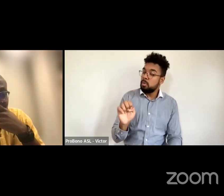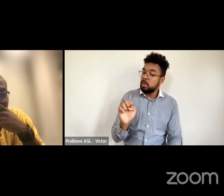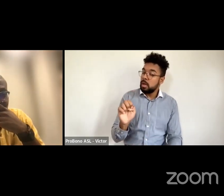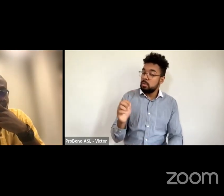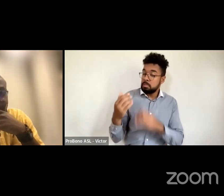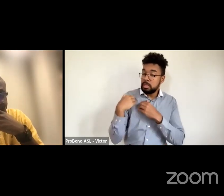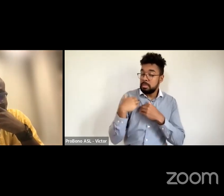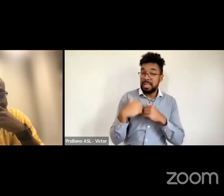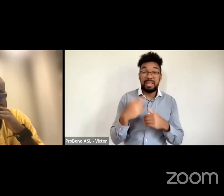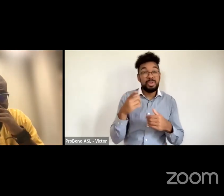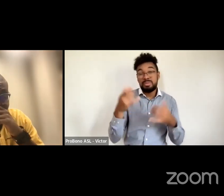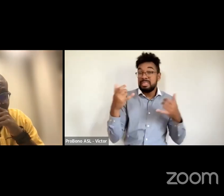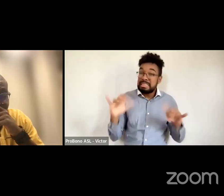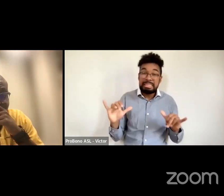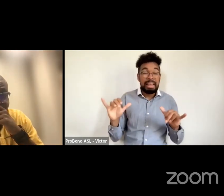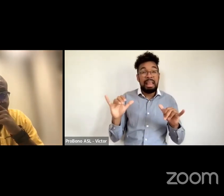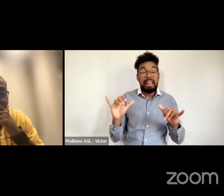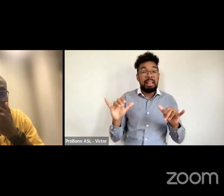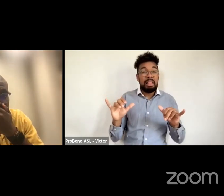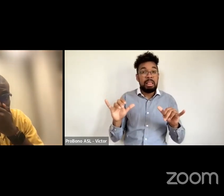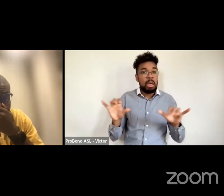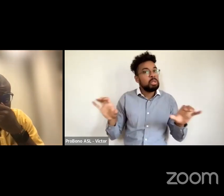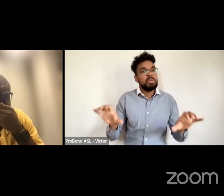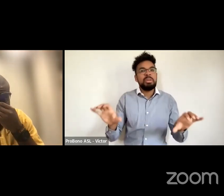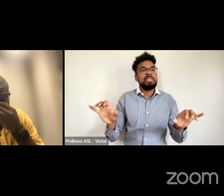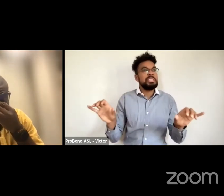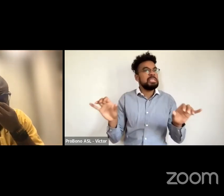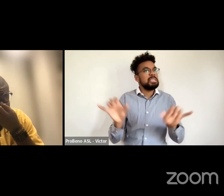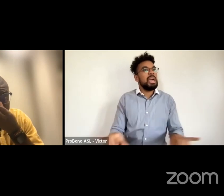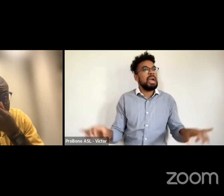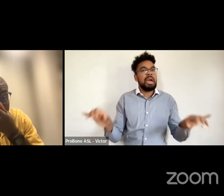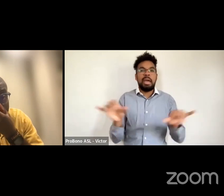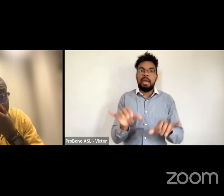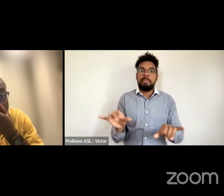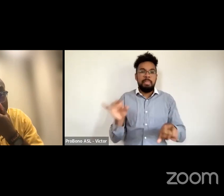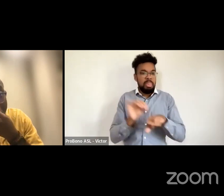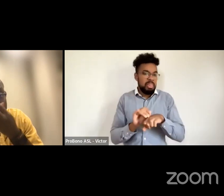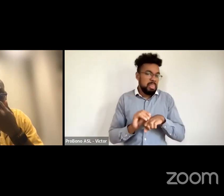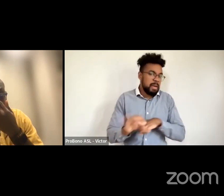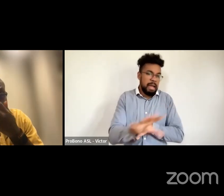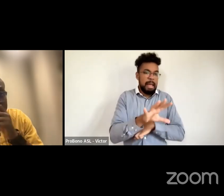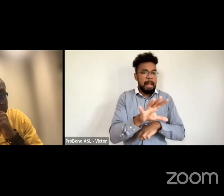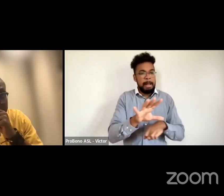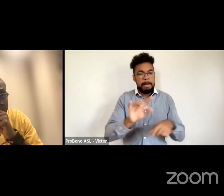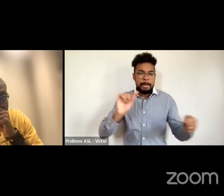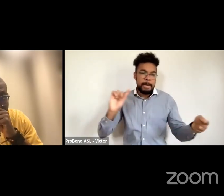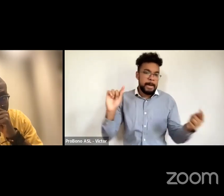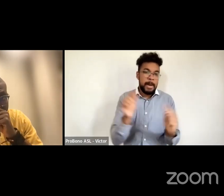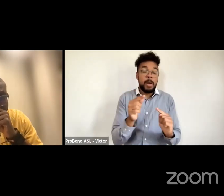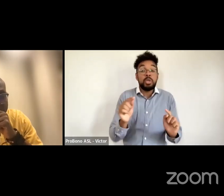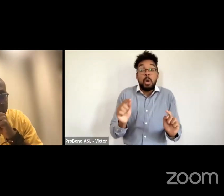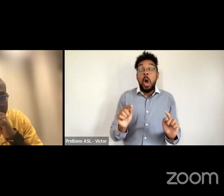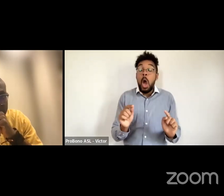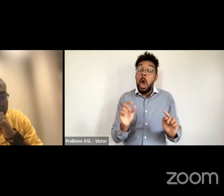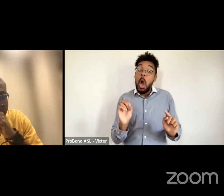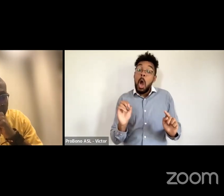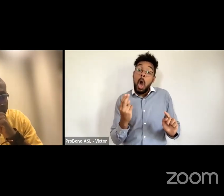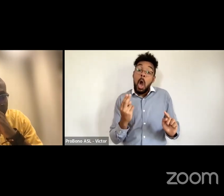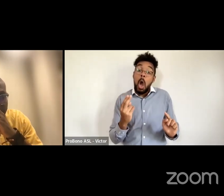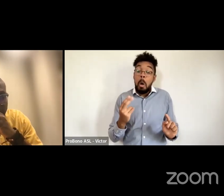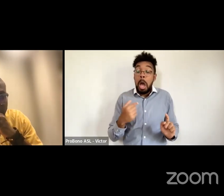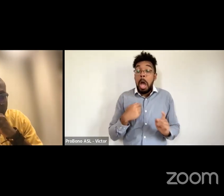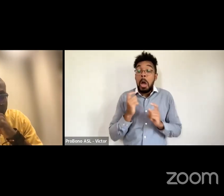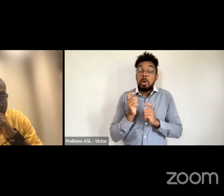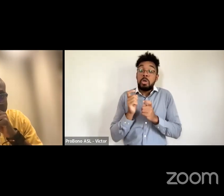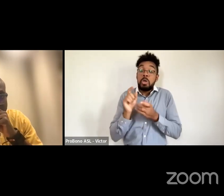seeing the effects that it's having so it's just easing your conscience and say okay we're giving some sort of scholarship to the indigents to just go